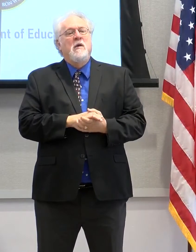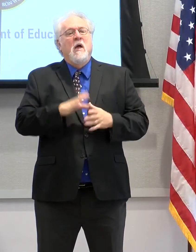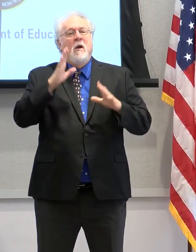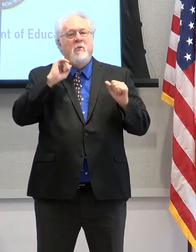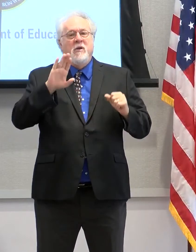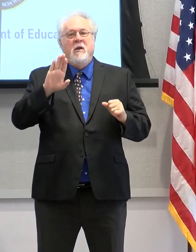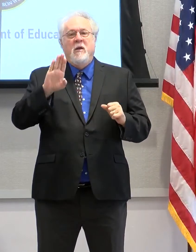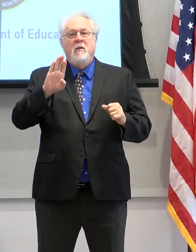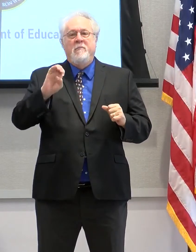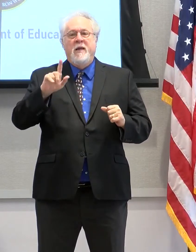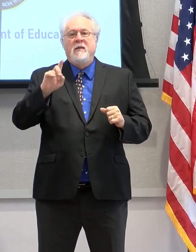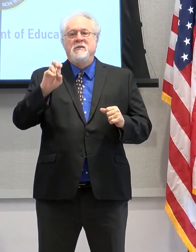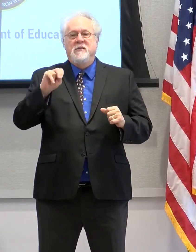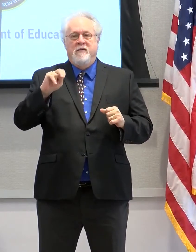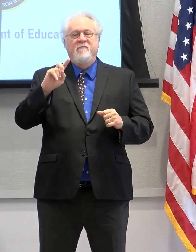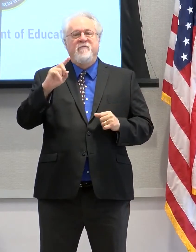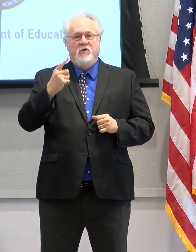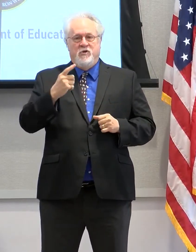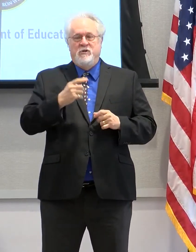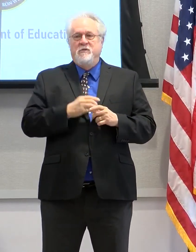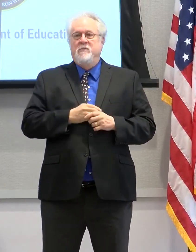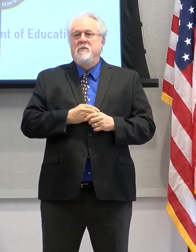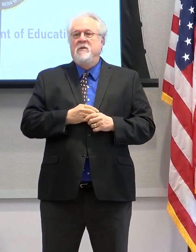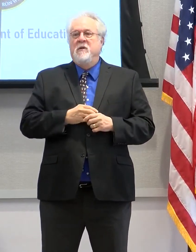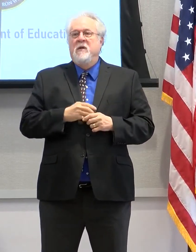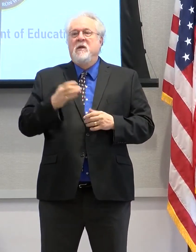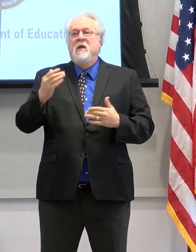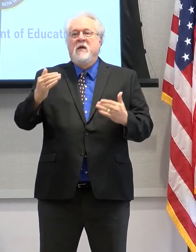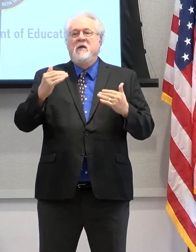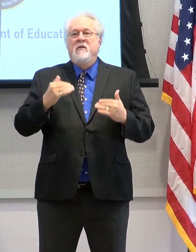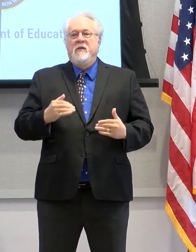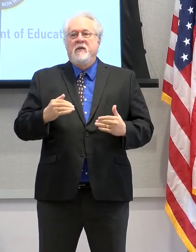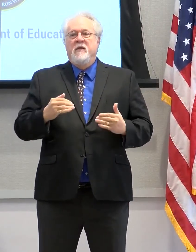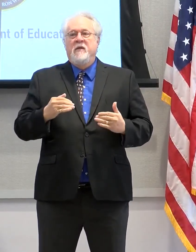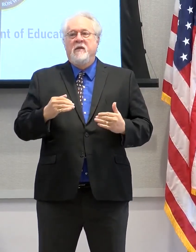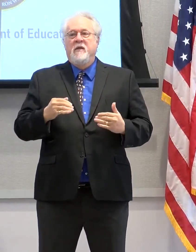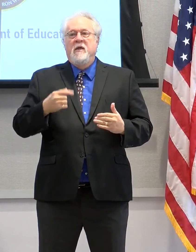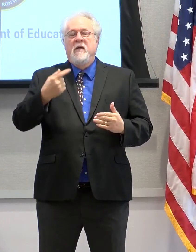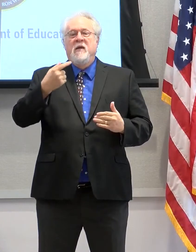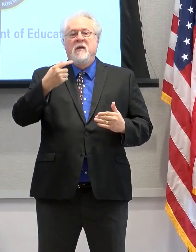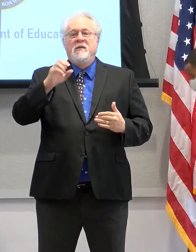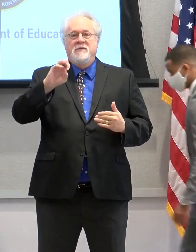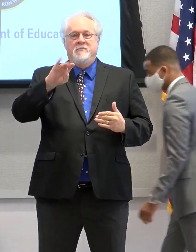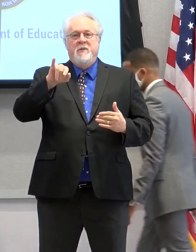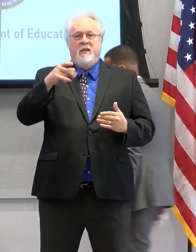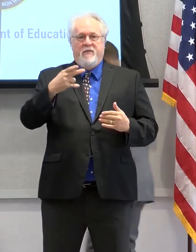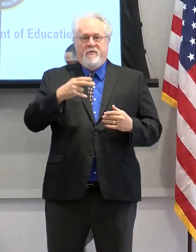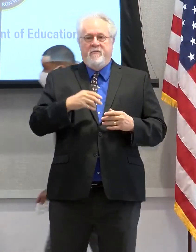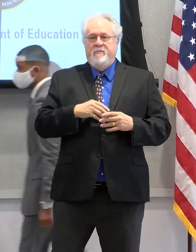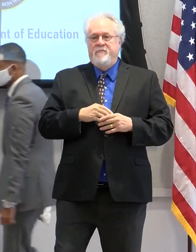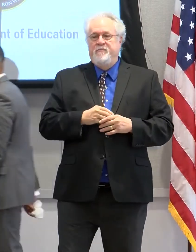Belton would like to address it first, followed by Chancellor Smith.